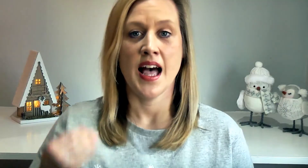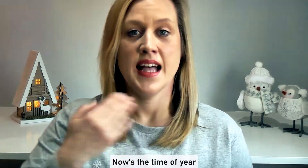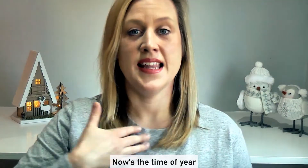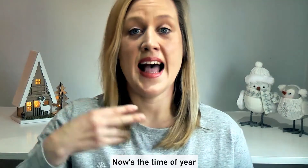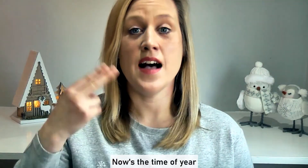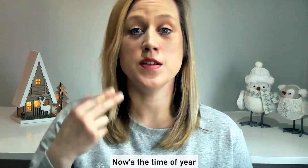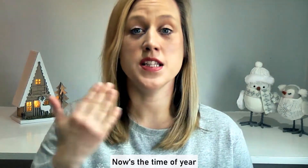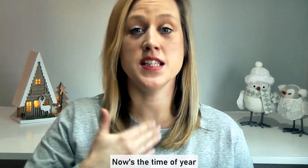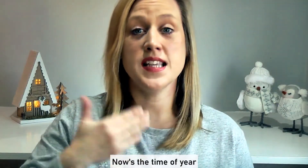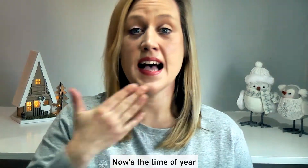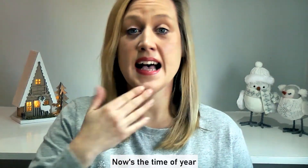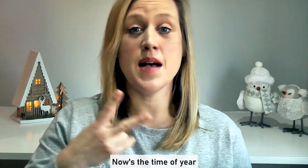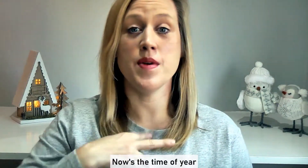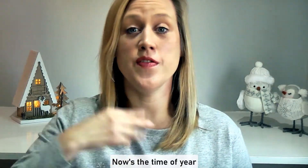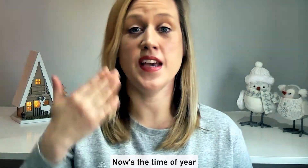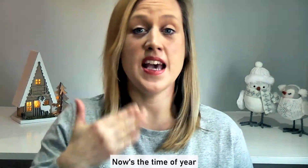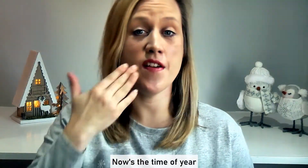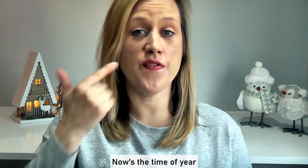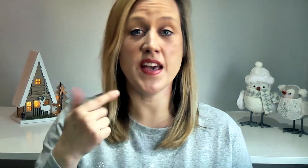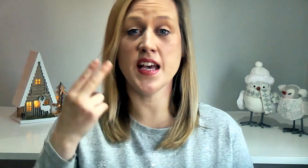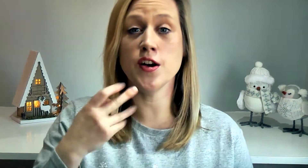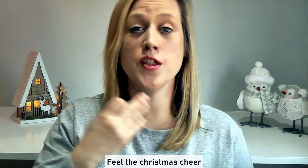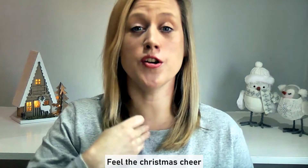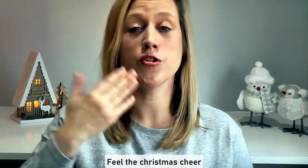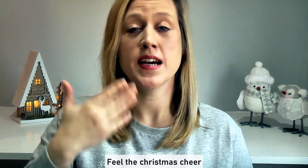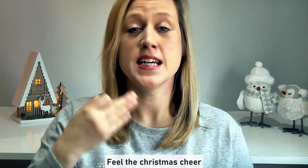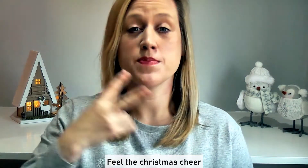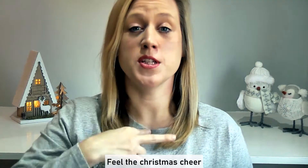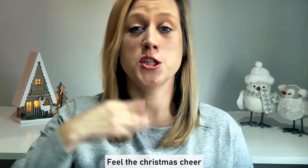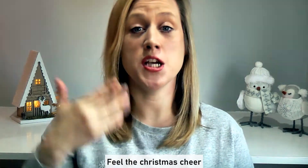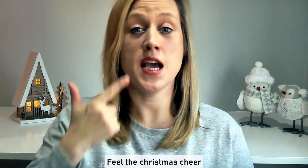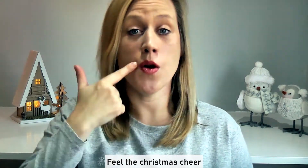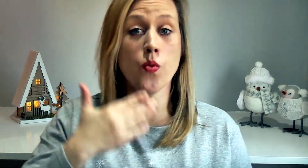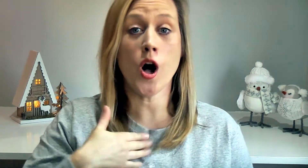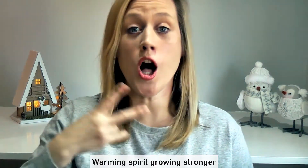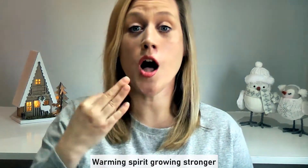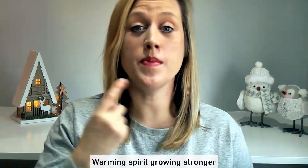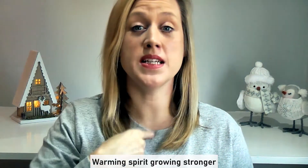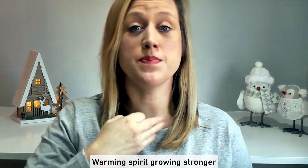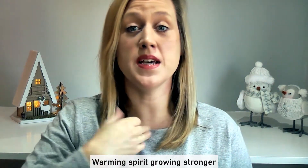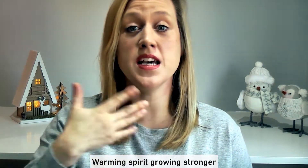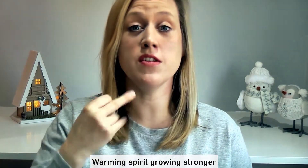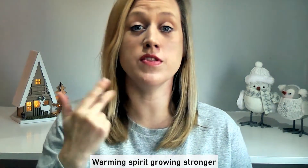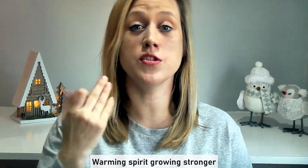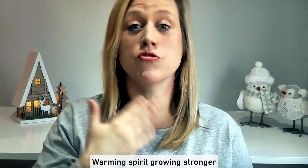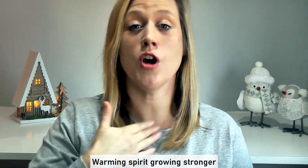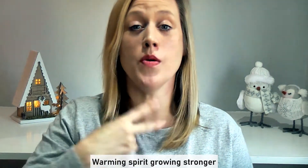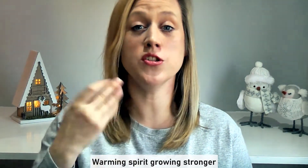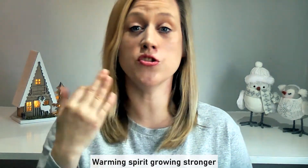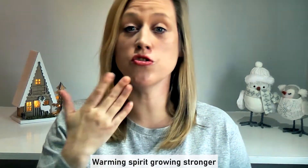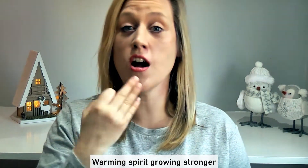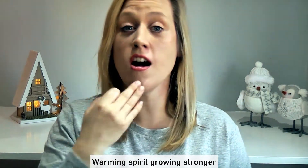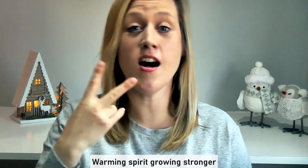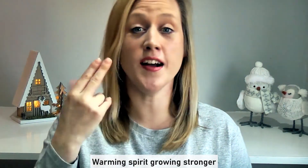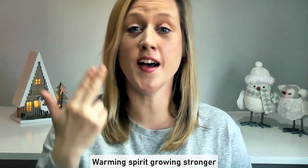Now's the time of year Feel the Christmas cheer Warning spirit growing stronger